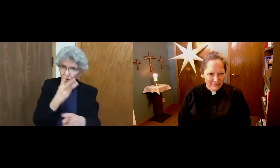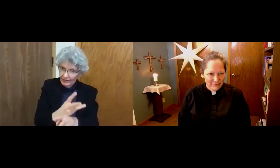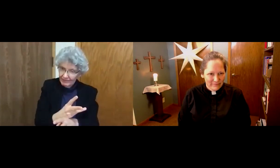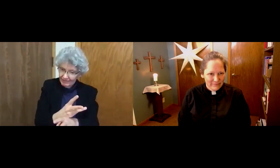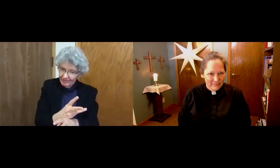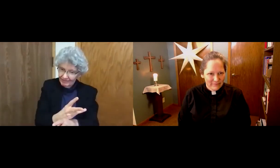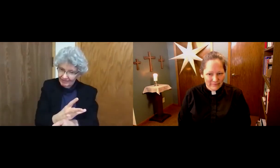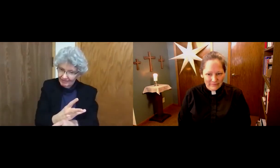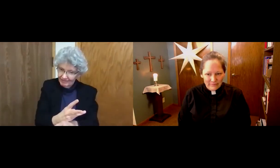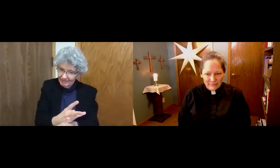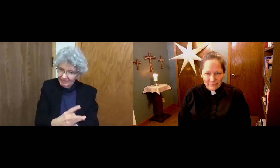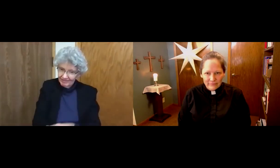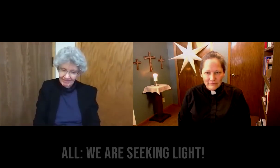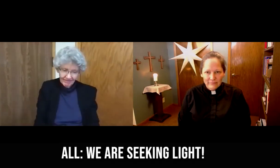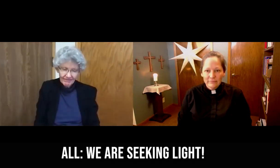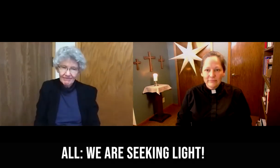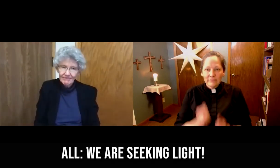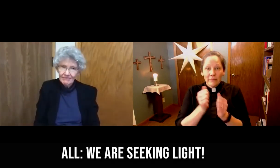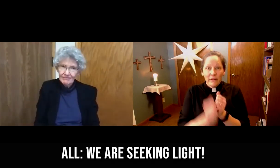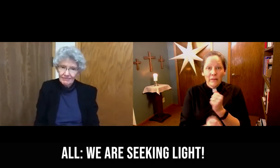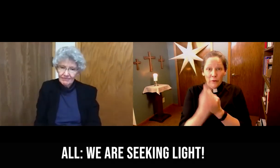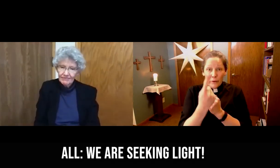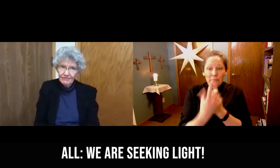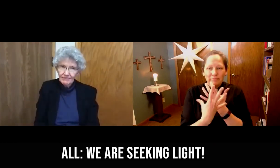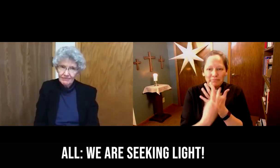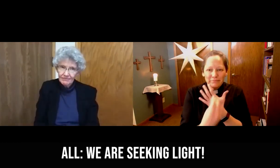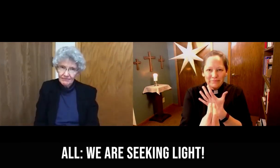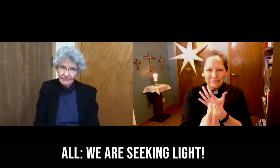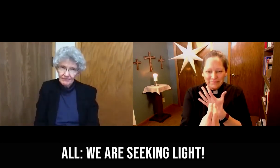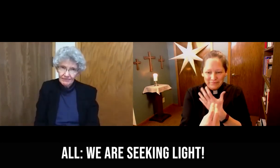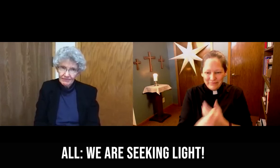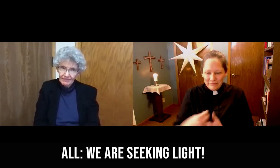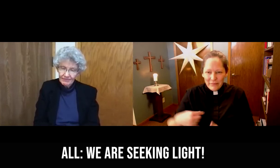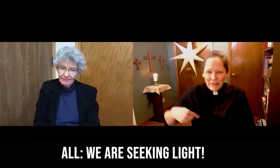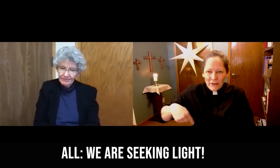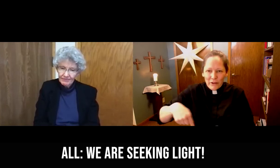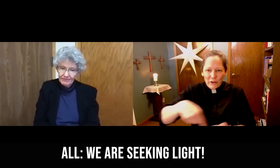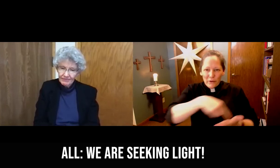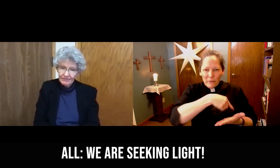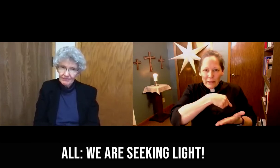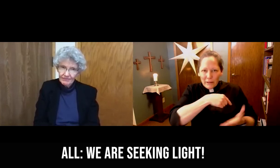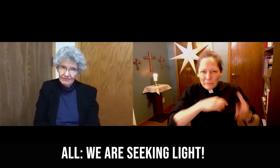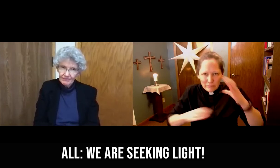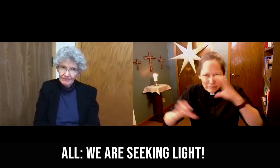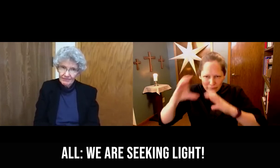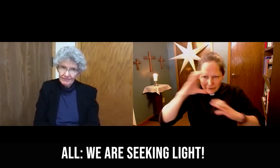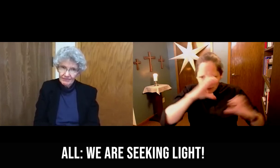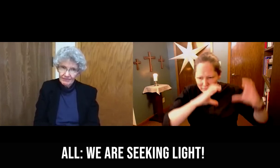to come into our world, congregation, we are seeking